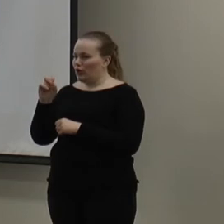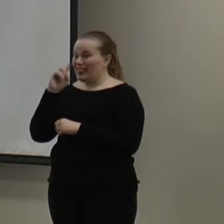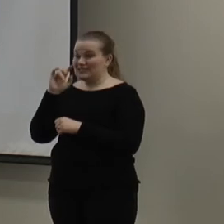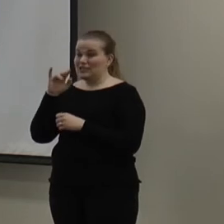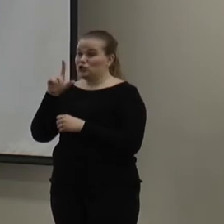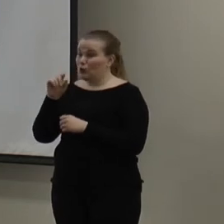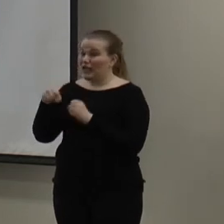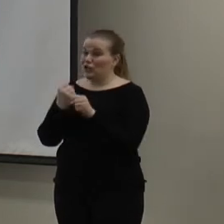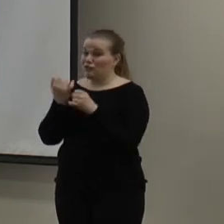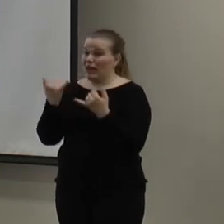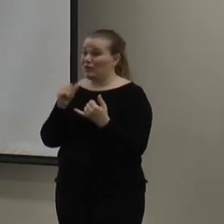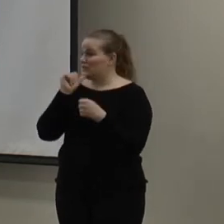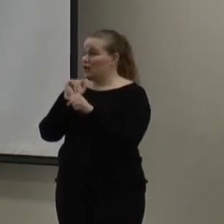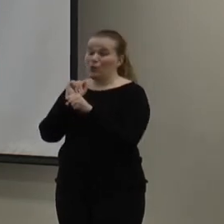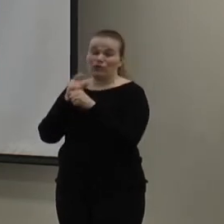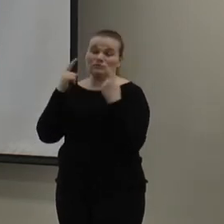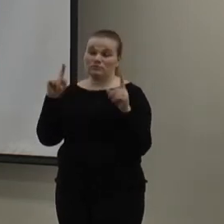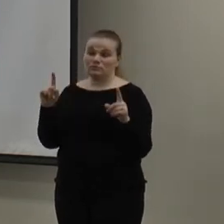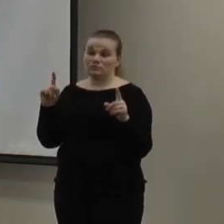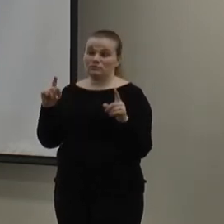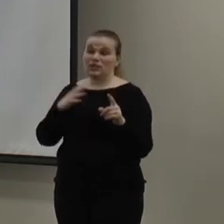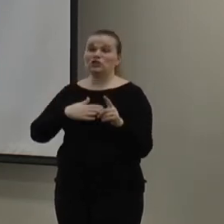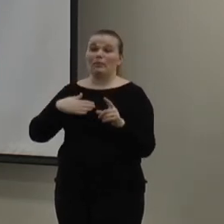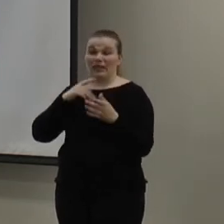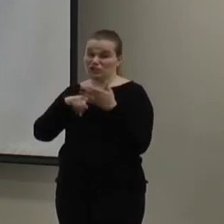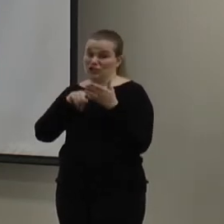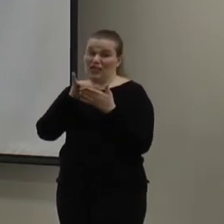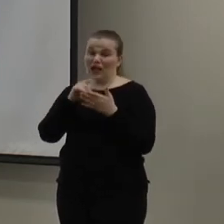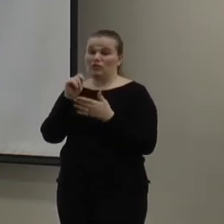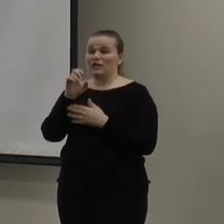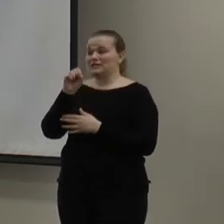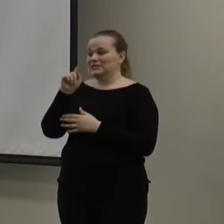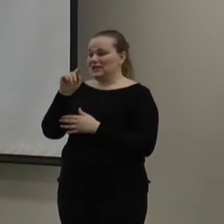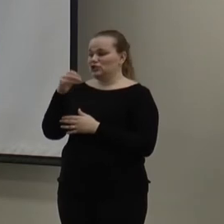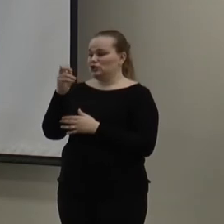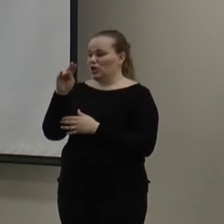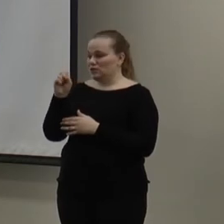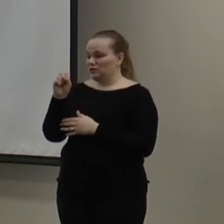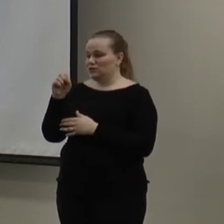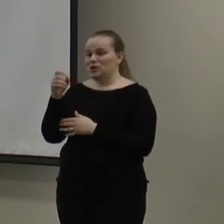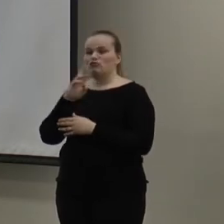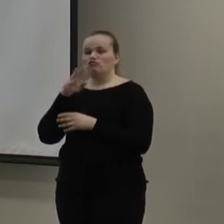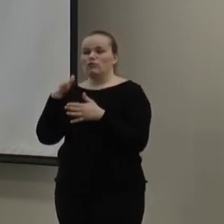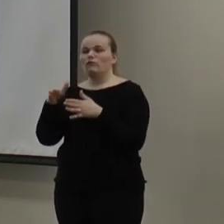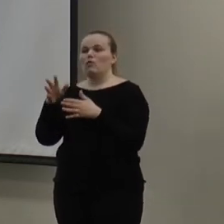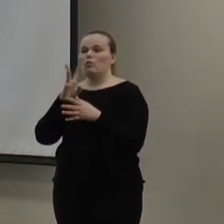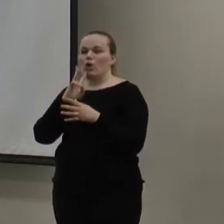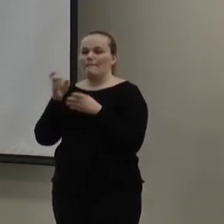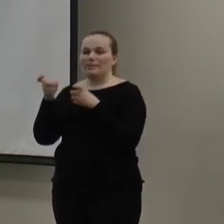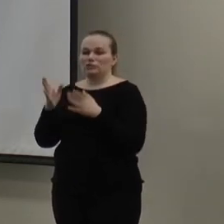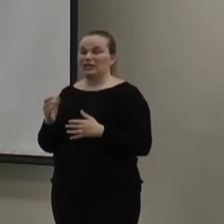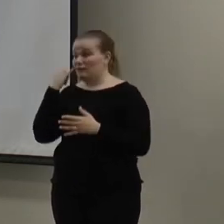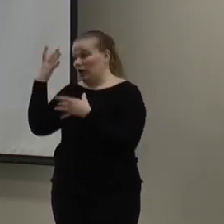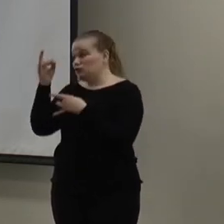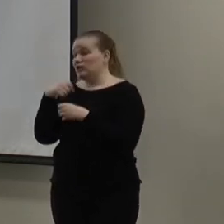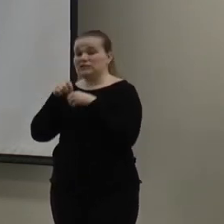in 20 years. So, definitely, please like, you know, check it out. St. Johns River Water Management. If you guys are interested, I can send you a link to